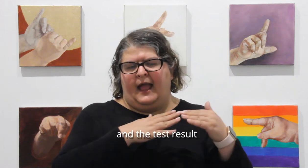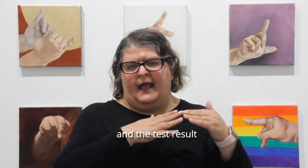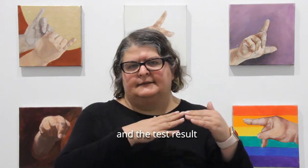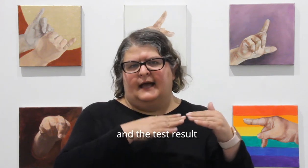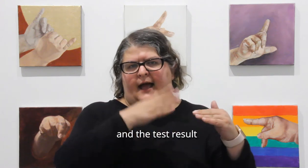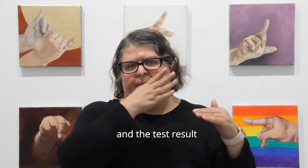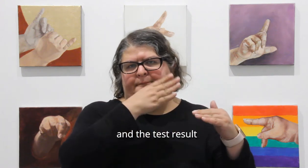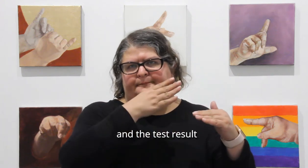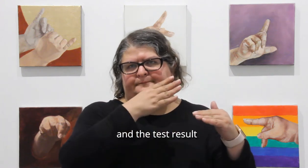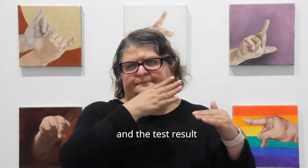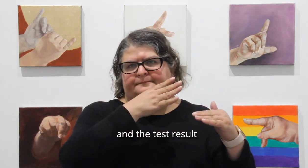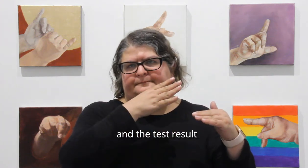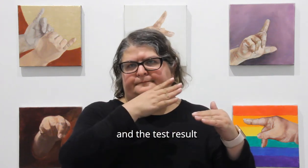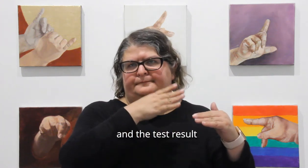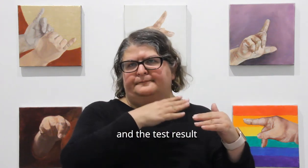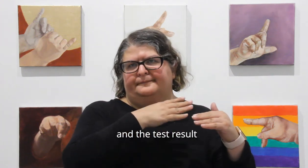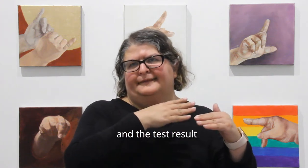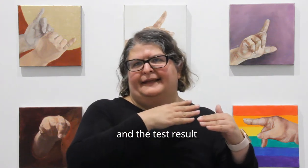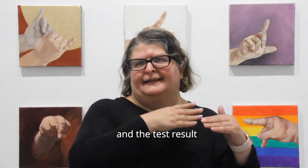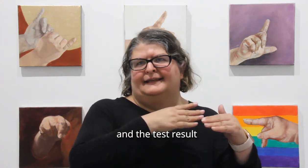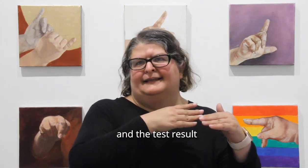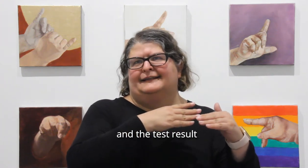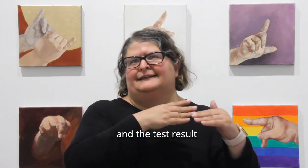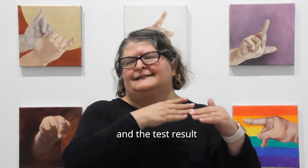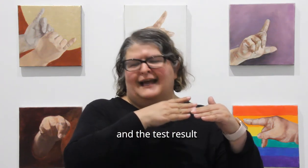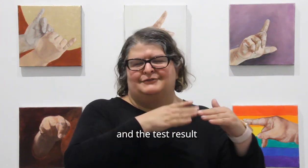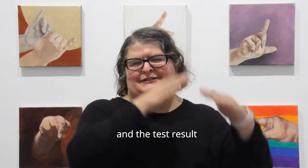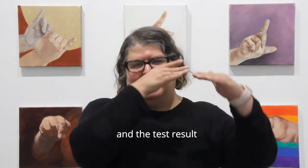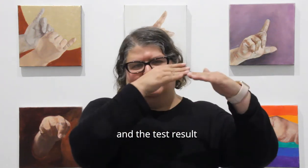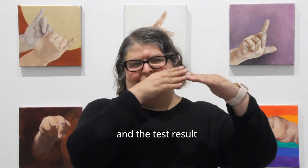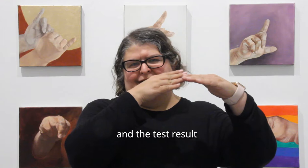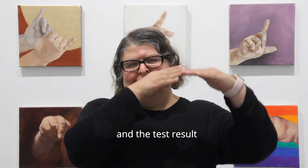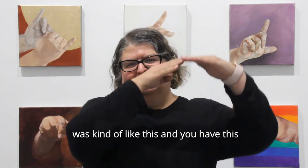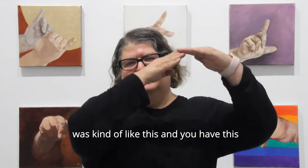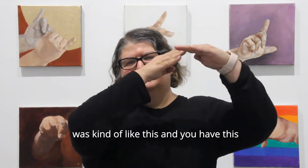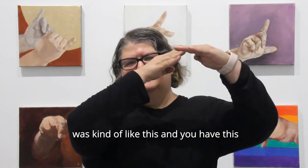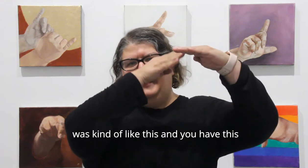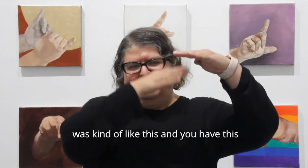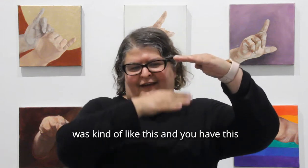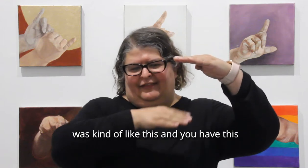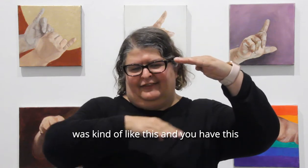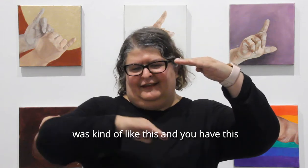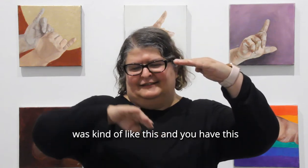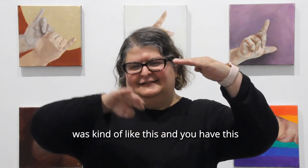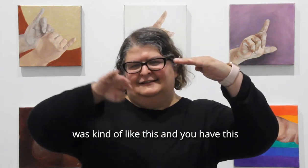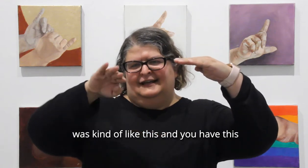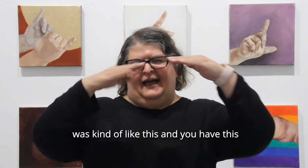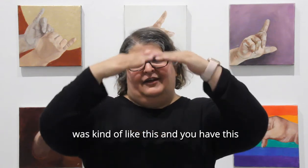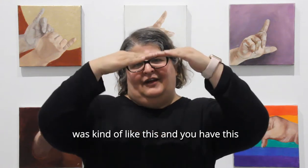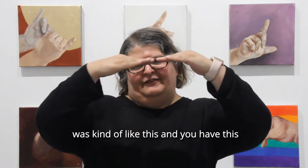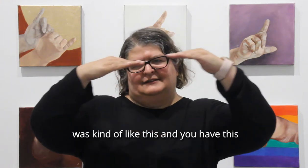And the test result is kind of like this. And then you have this